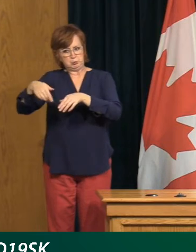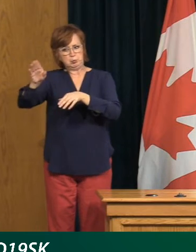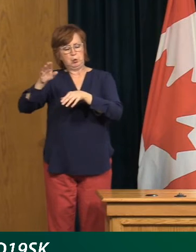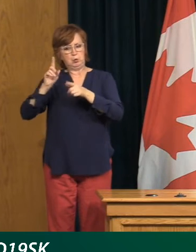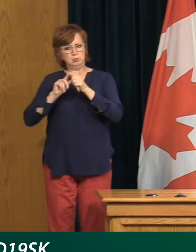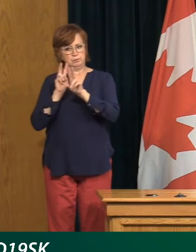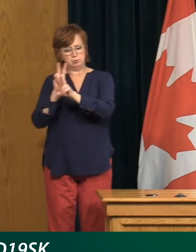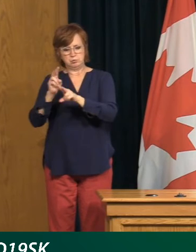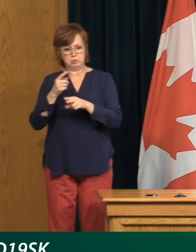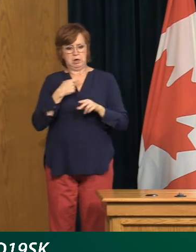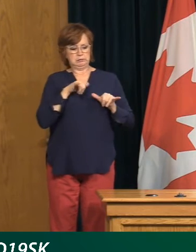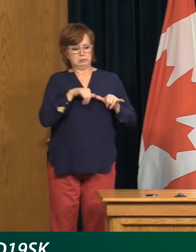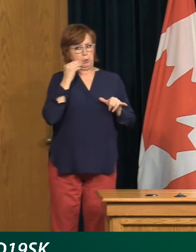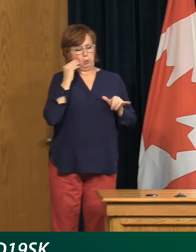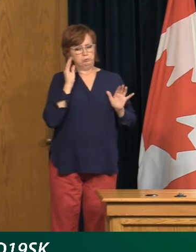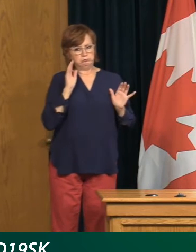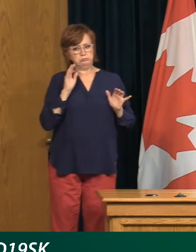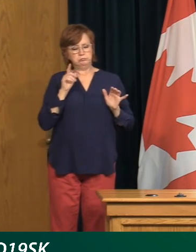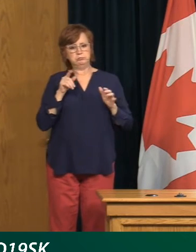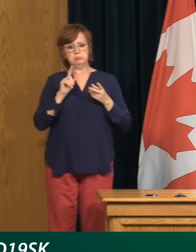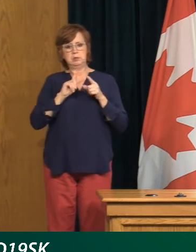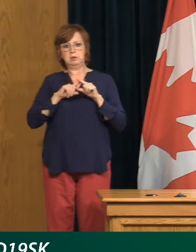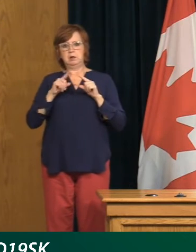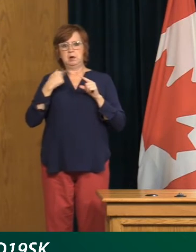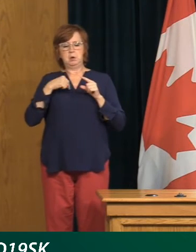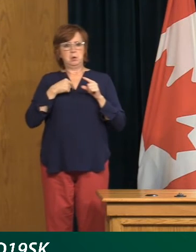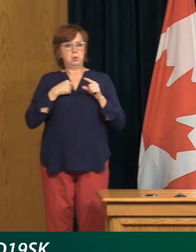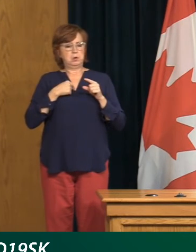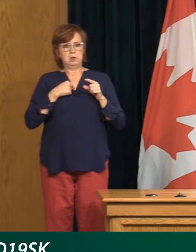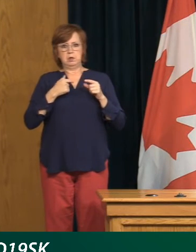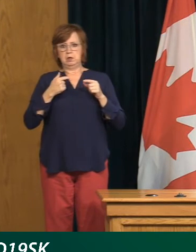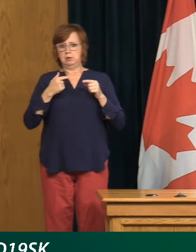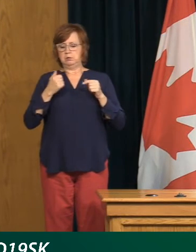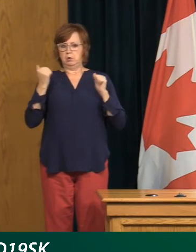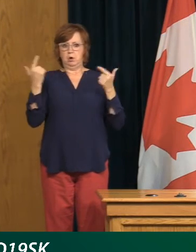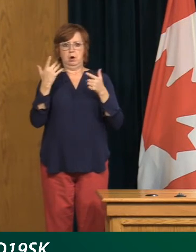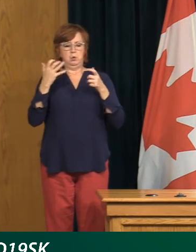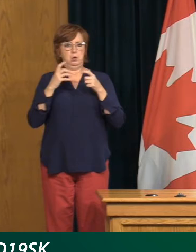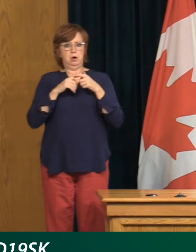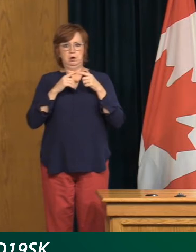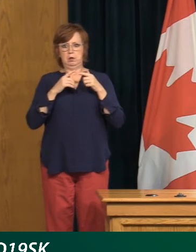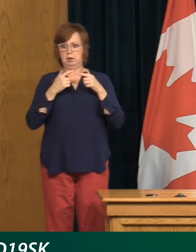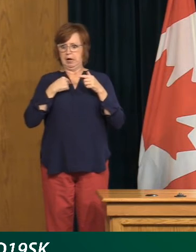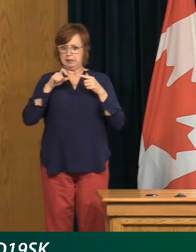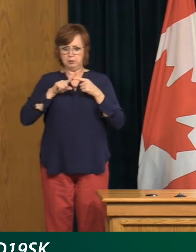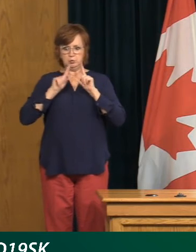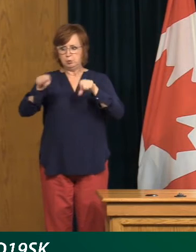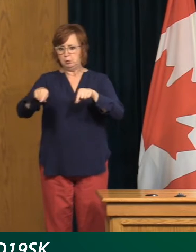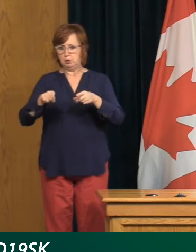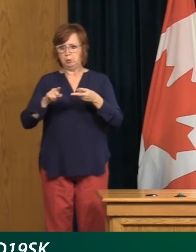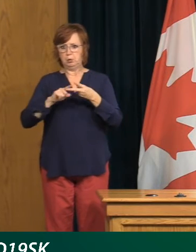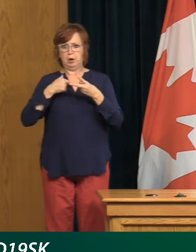have a knee-jerk reaction to really rush towards celebrations or when there's a